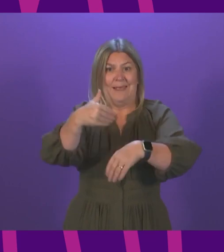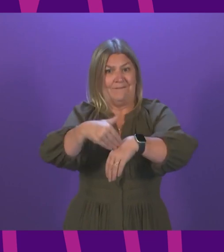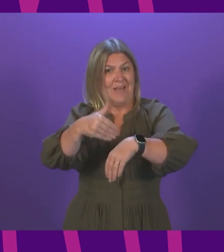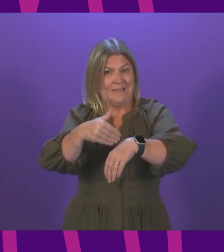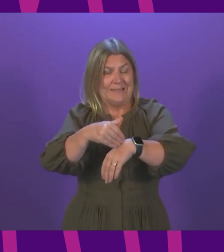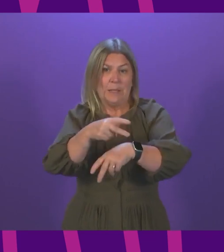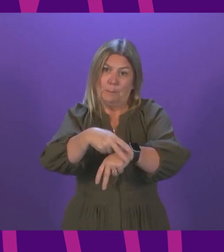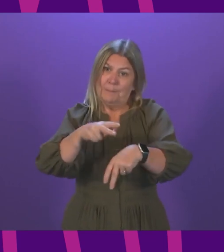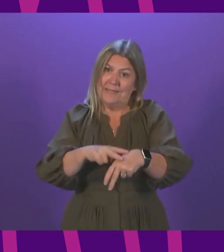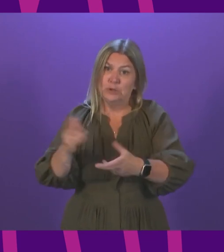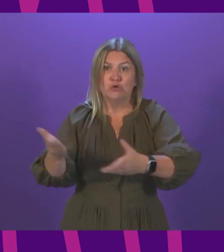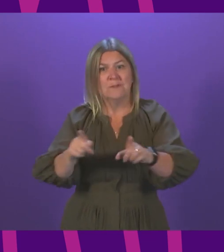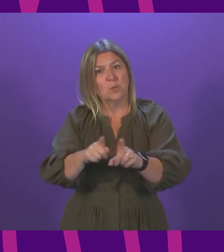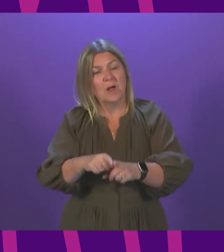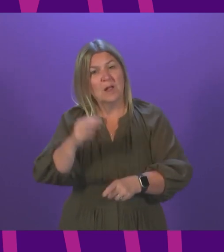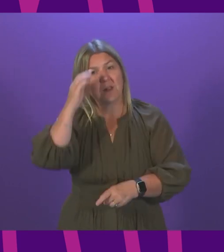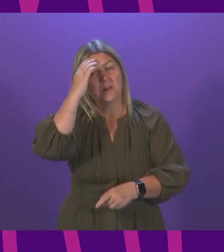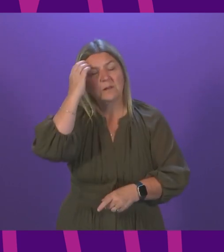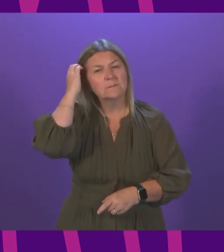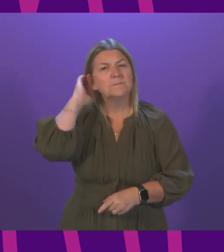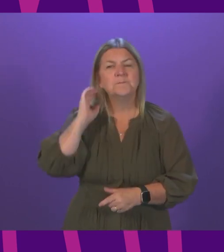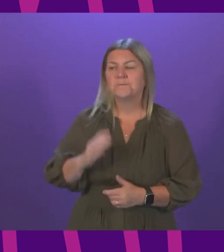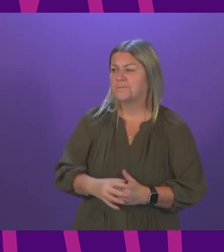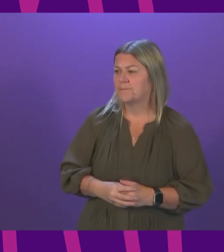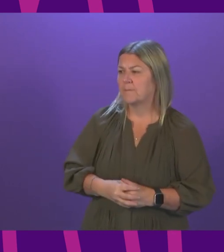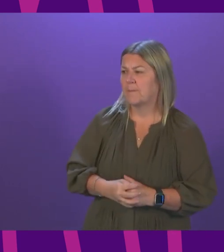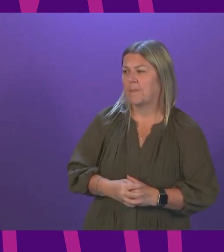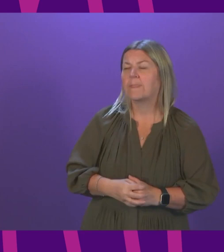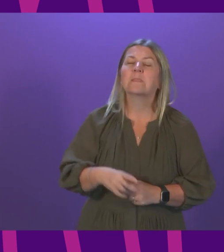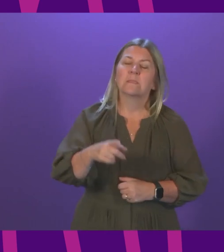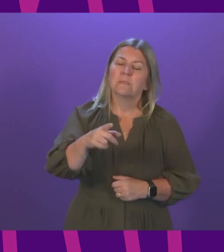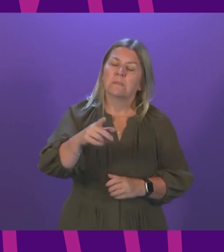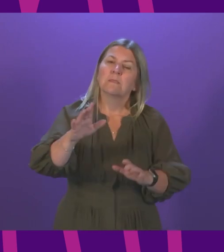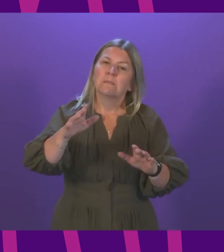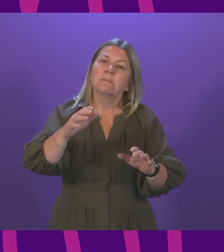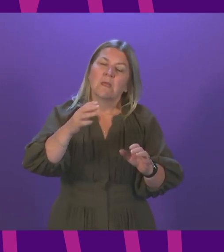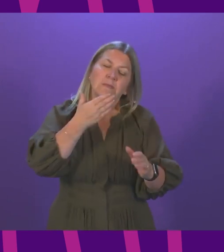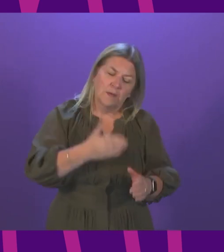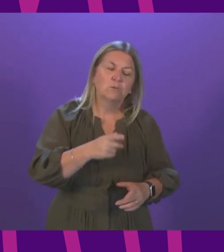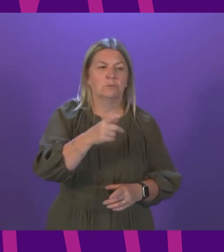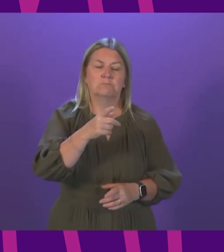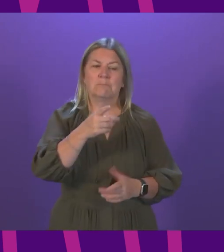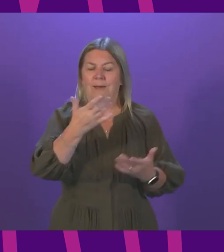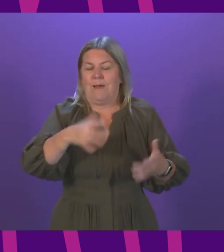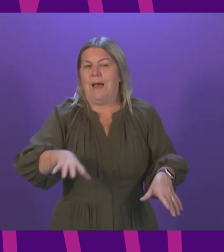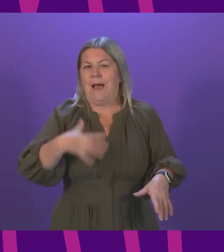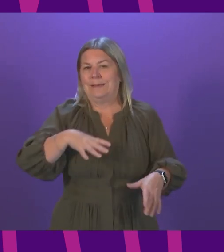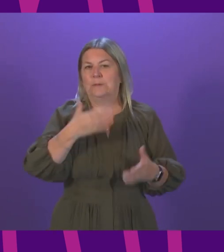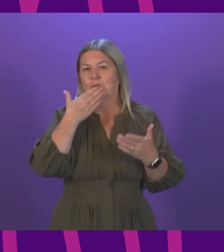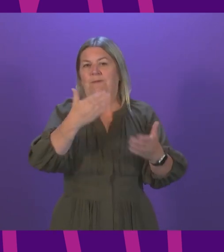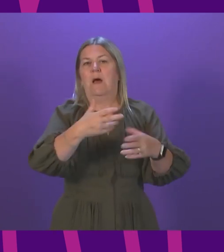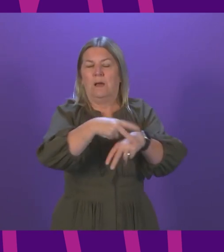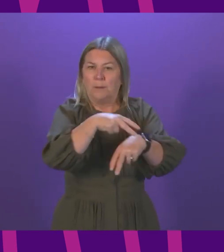my officials and I, we speak cross-government and cross-portfolio in terms of the pressures. Let me thank Police Scotland. know clearly from my previous role